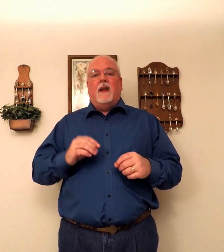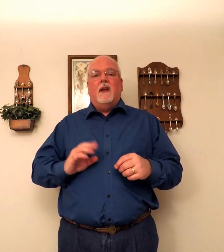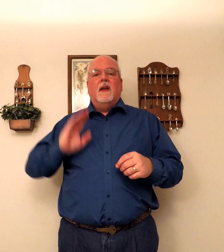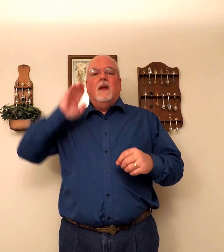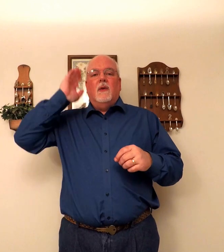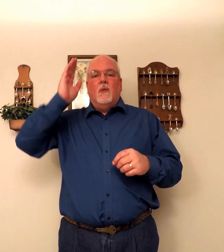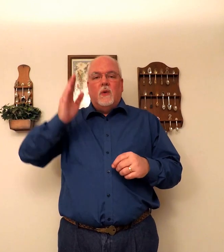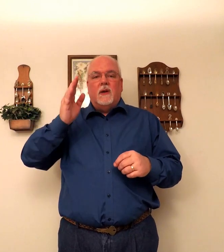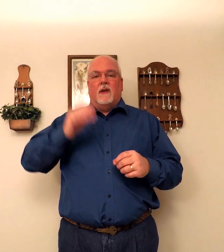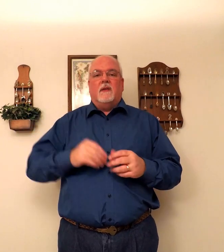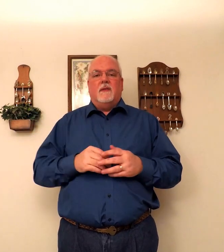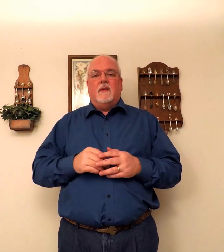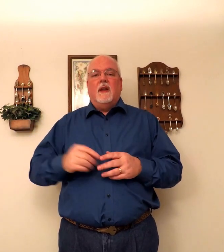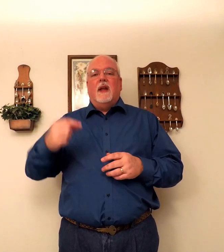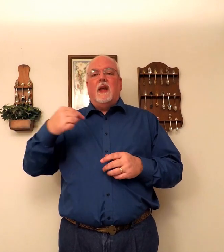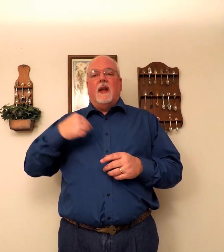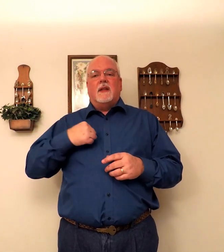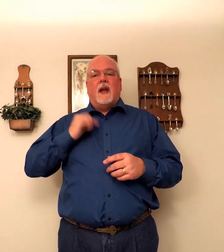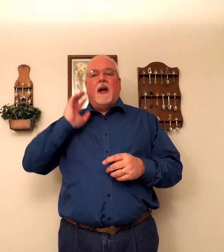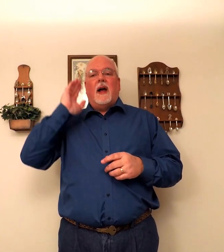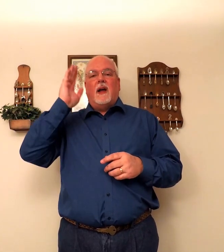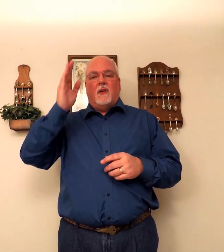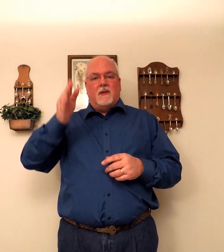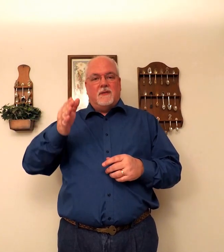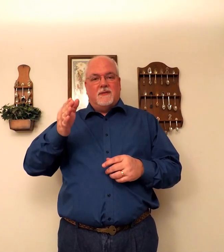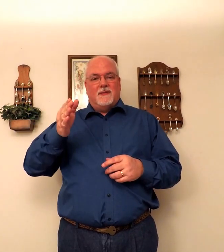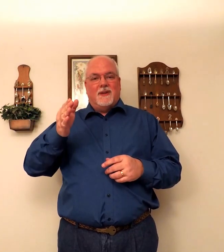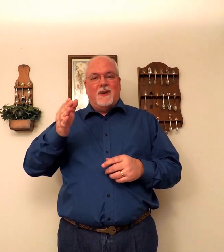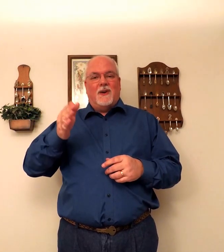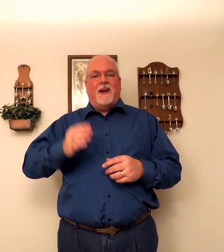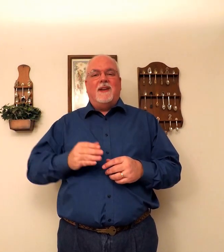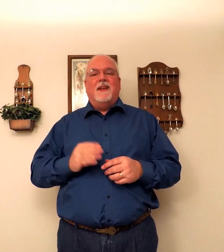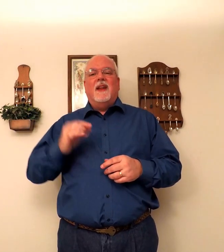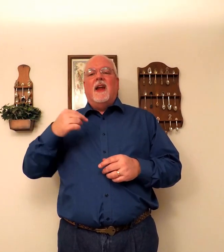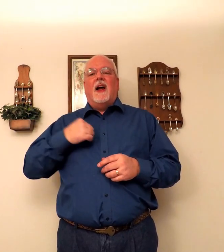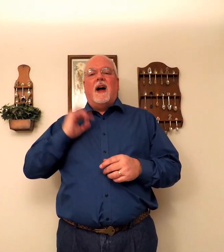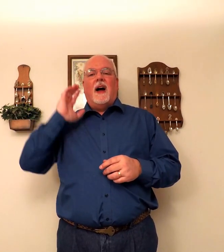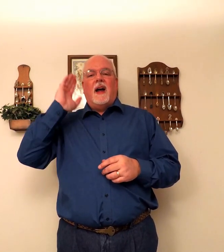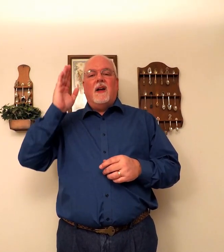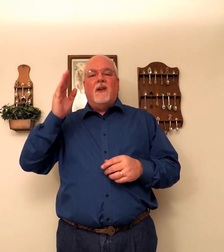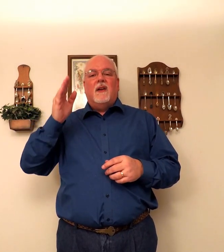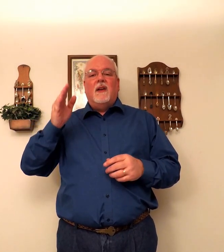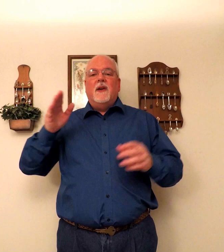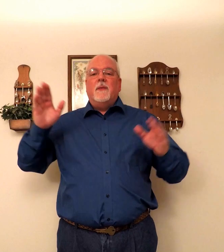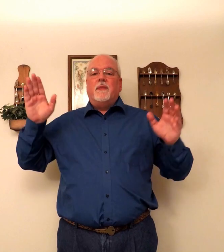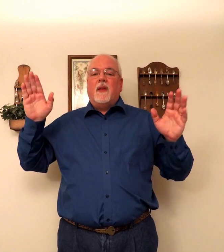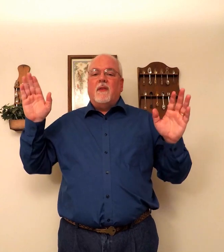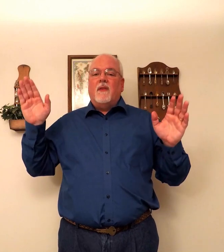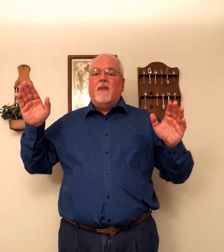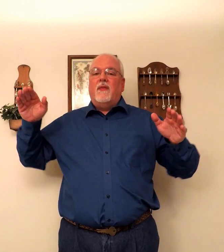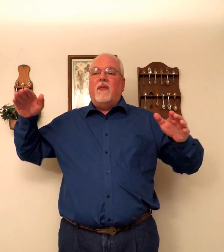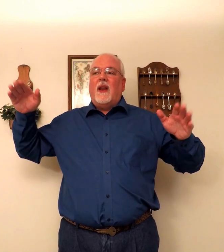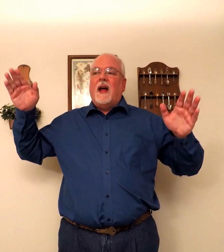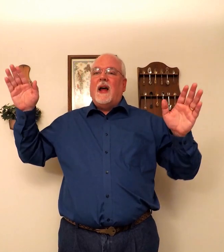will. It's I'll. All right? I'll. Fly.